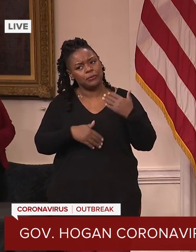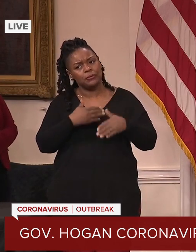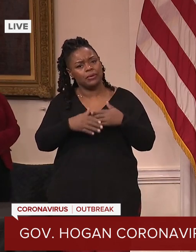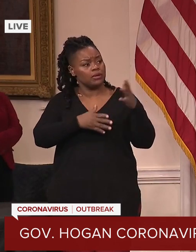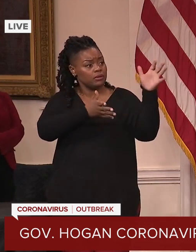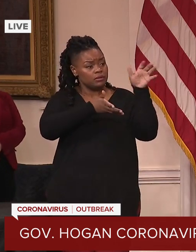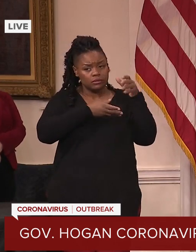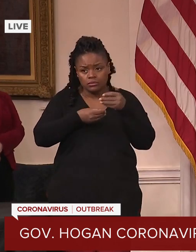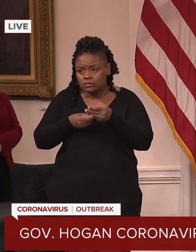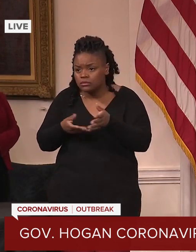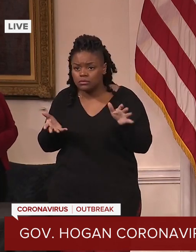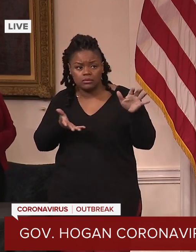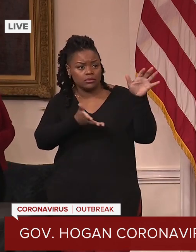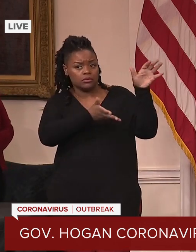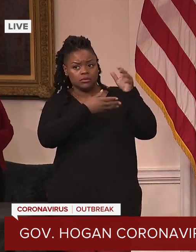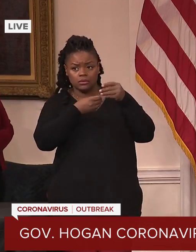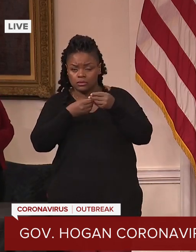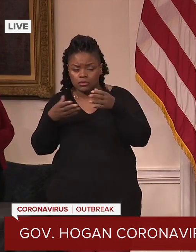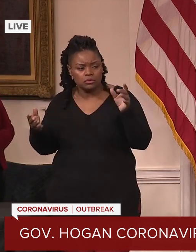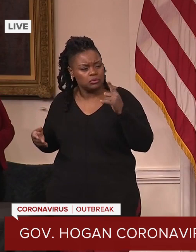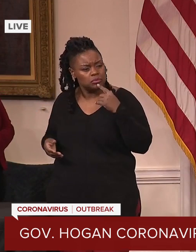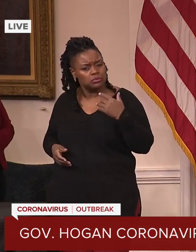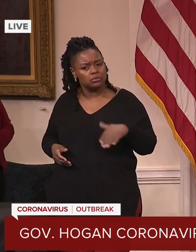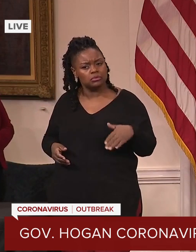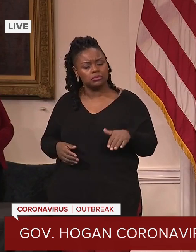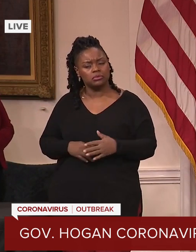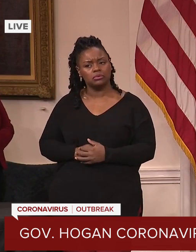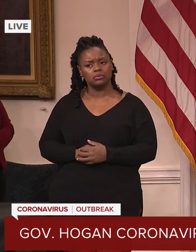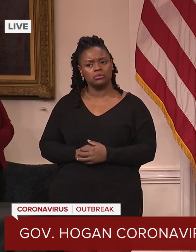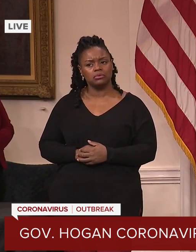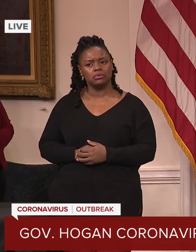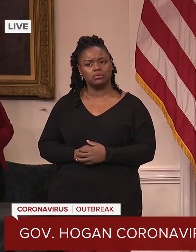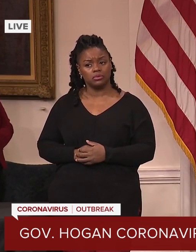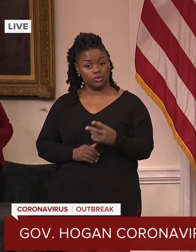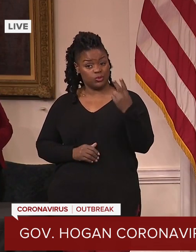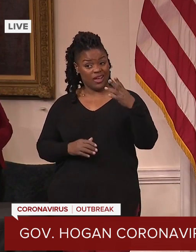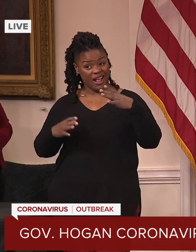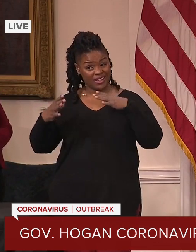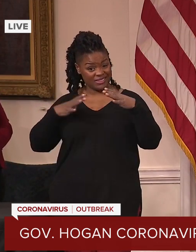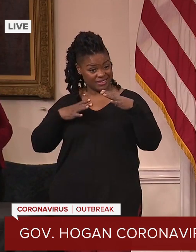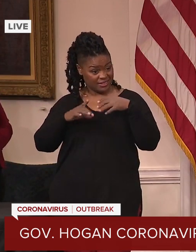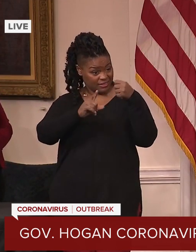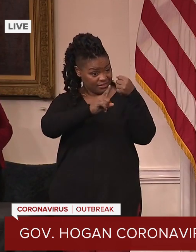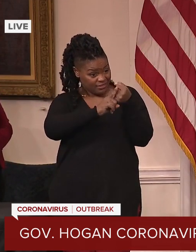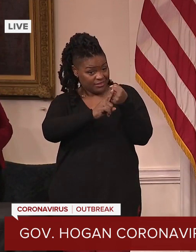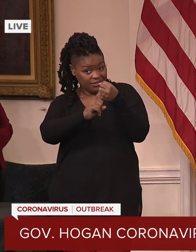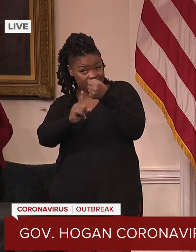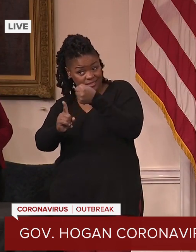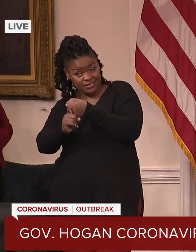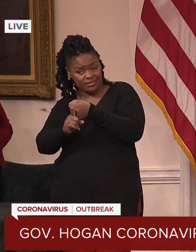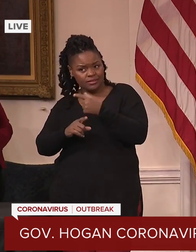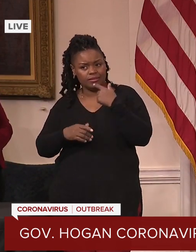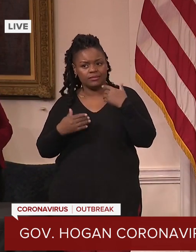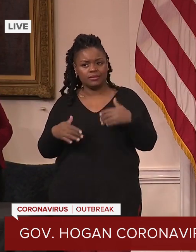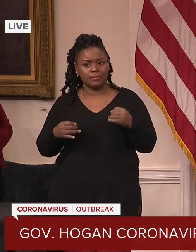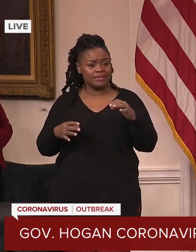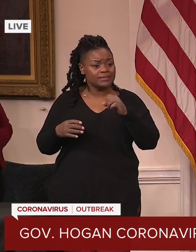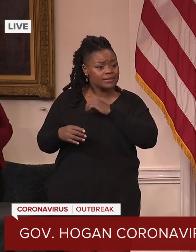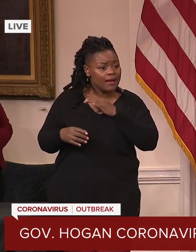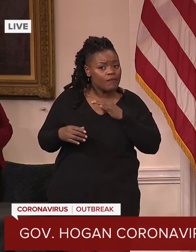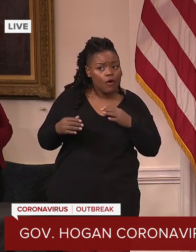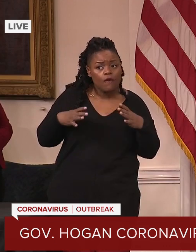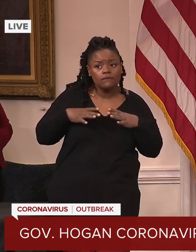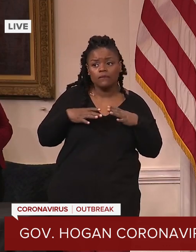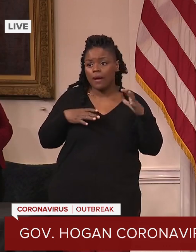something. They got them the first two places got it on January 23rd. We had two holidays in between. And a lot of the staff wasn't there. People are gone. They were